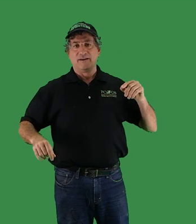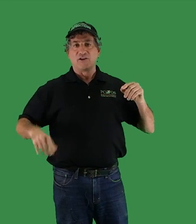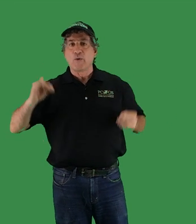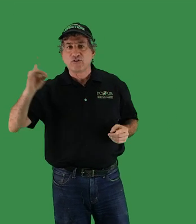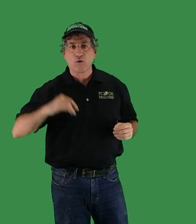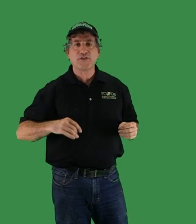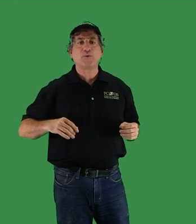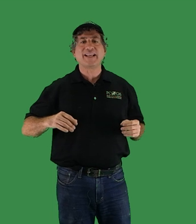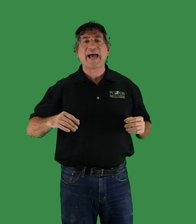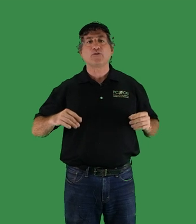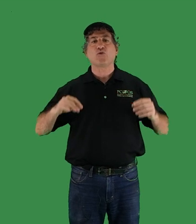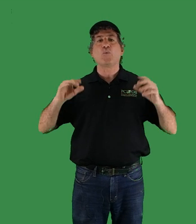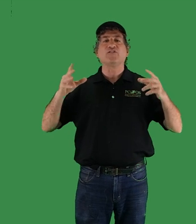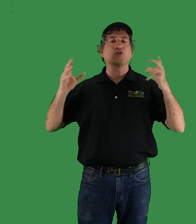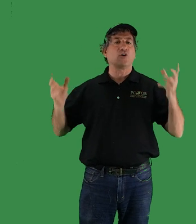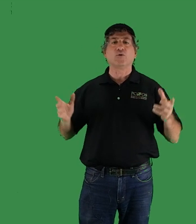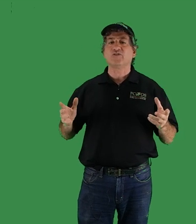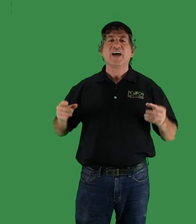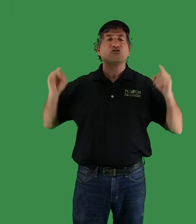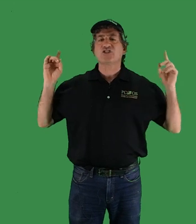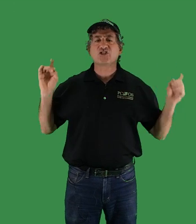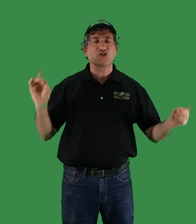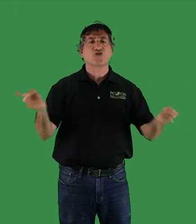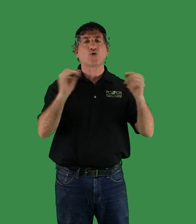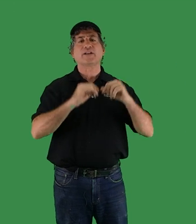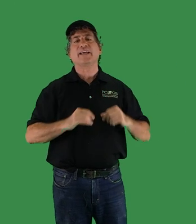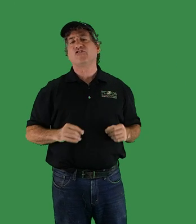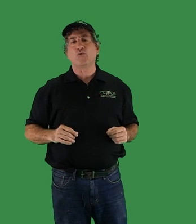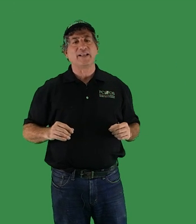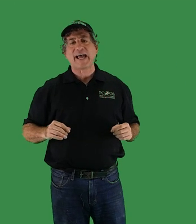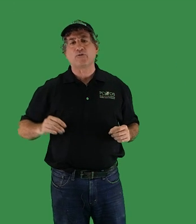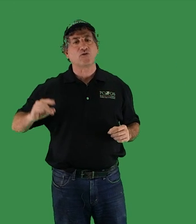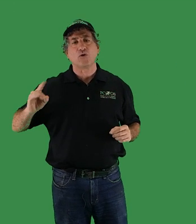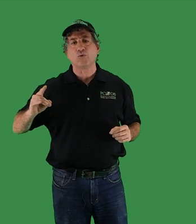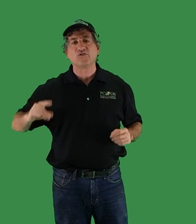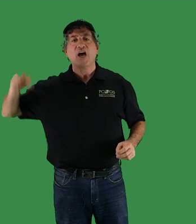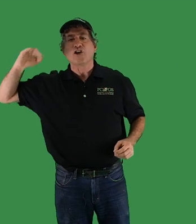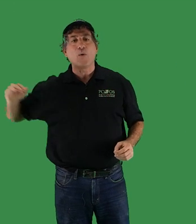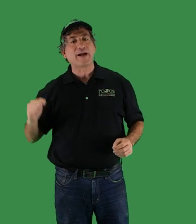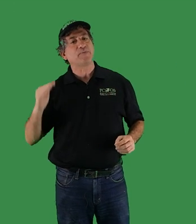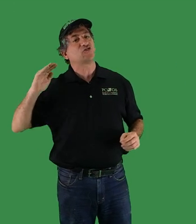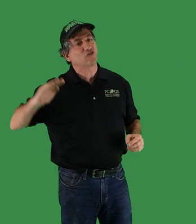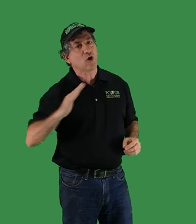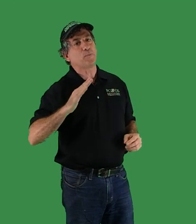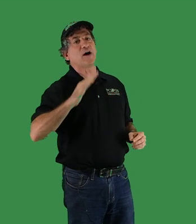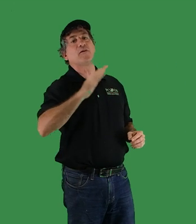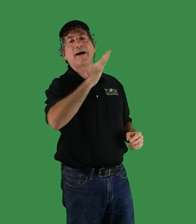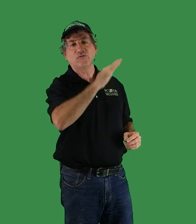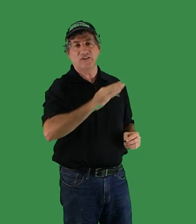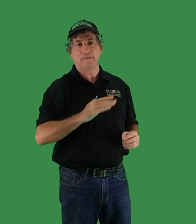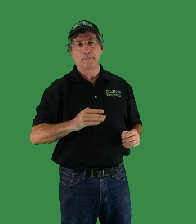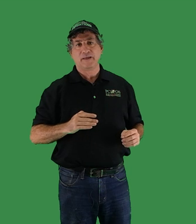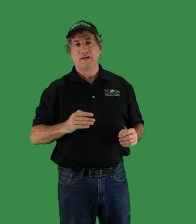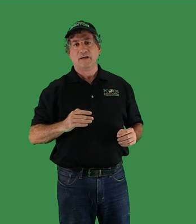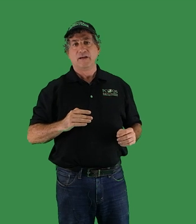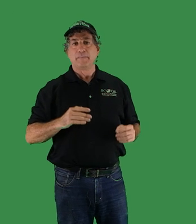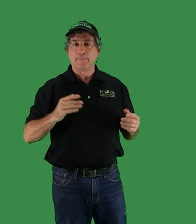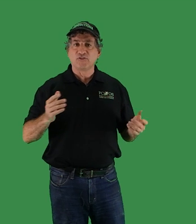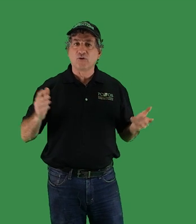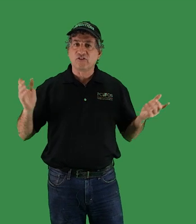Going north, you would encounter winter cold just as assuredly as you would encounter cold going up the slope of a mountain. People noticed